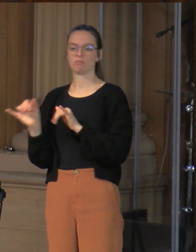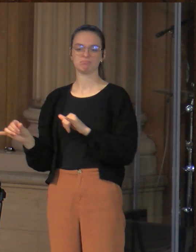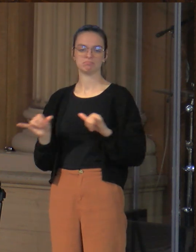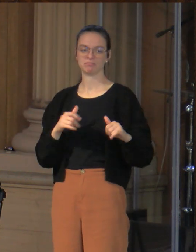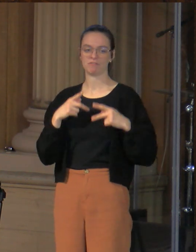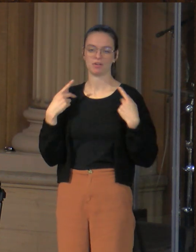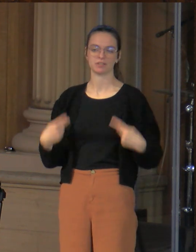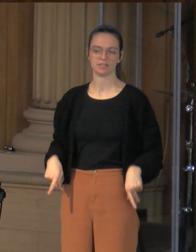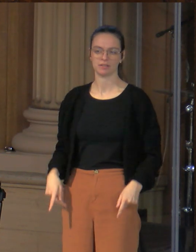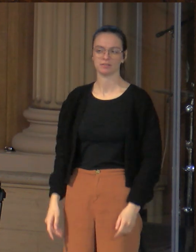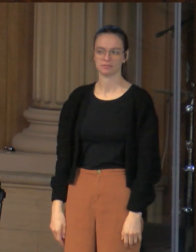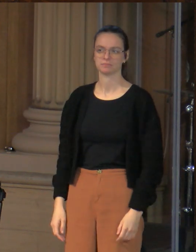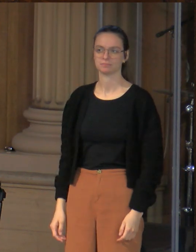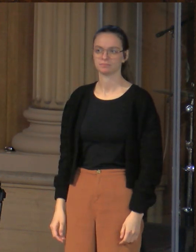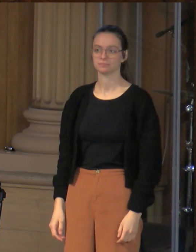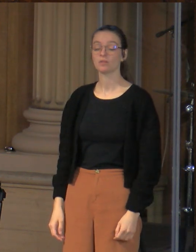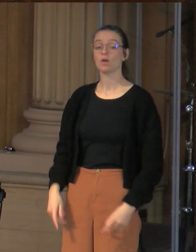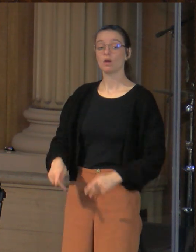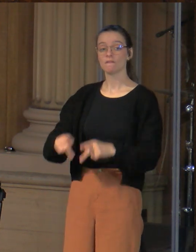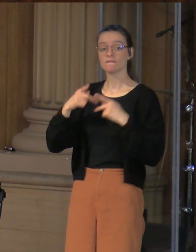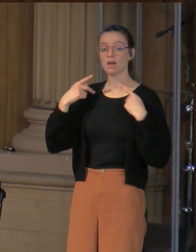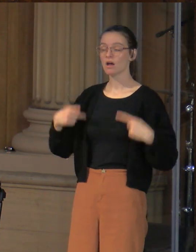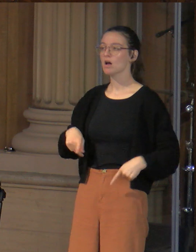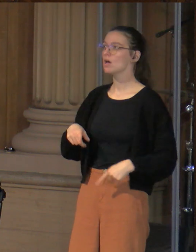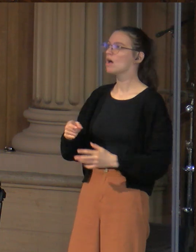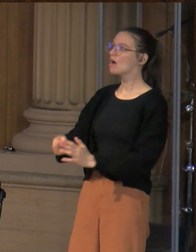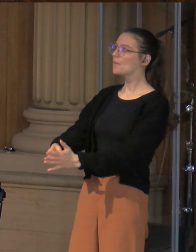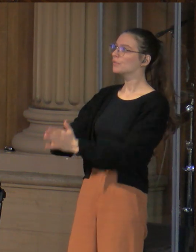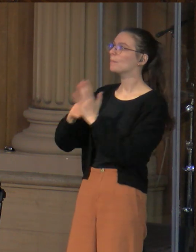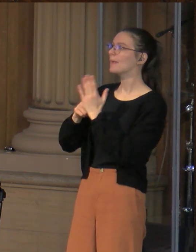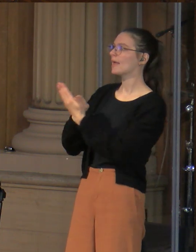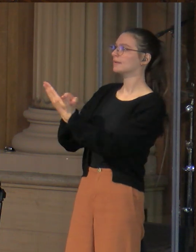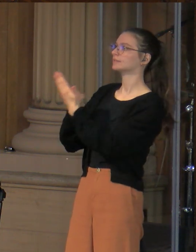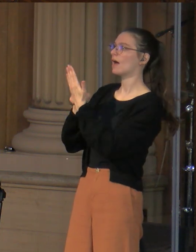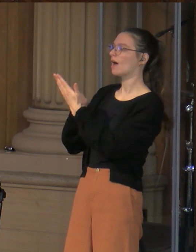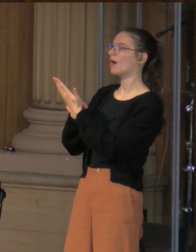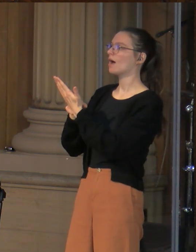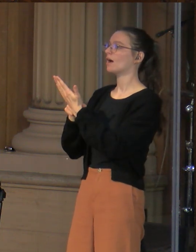So they come demanding a sign, and Jesus says, no sign will be given except for the sign of the prophet Jonah.